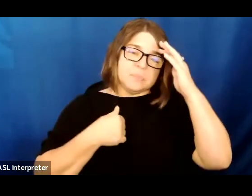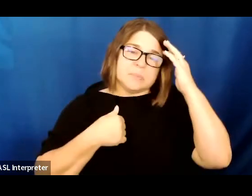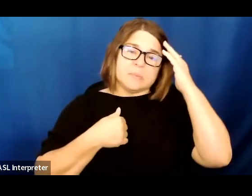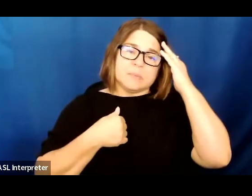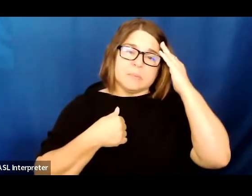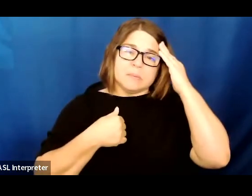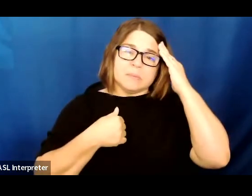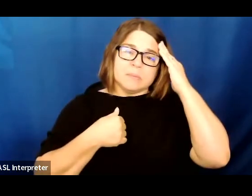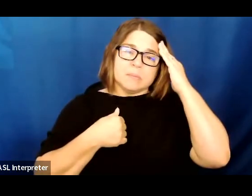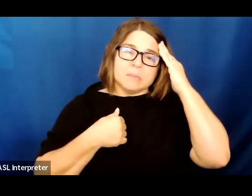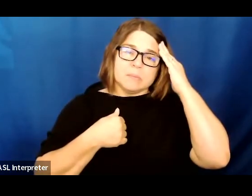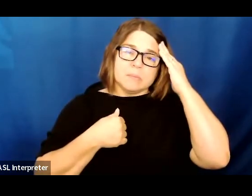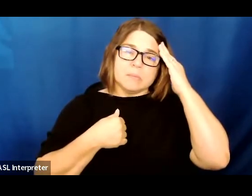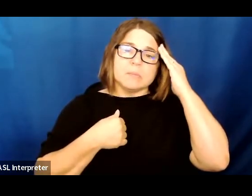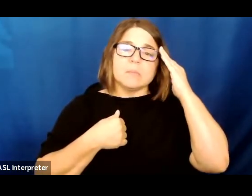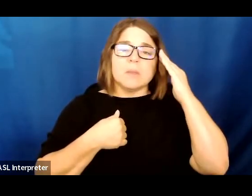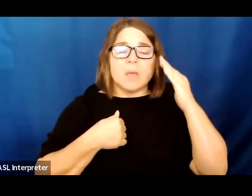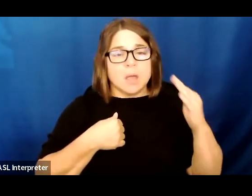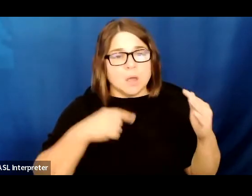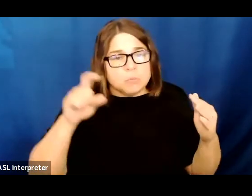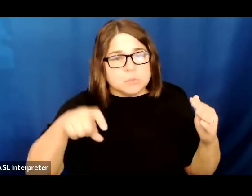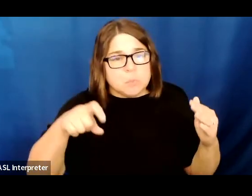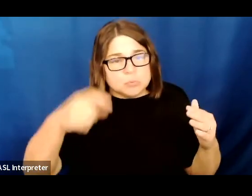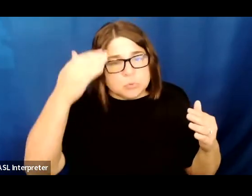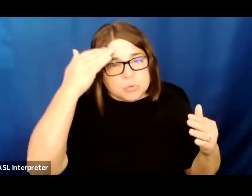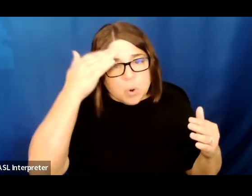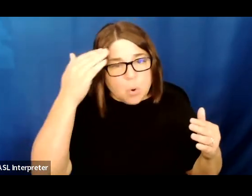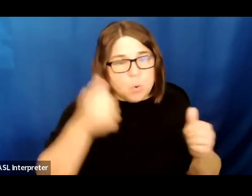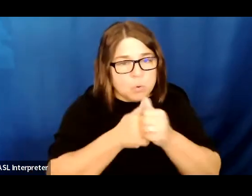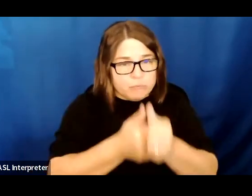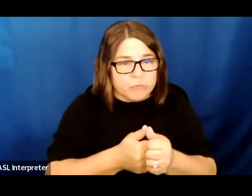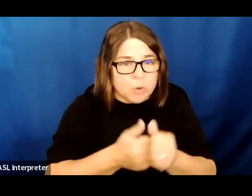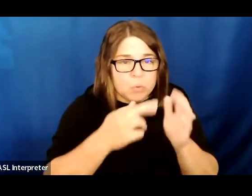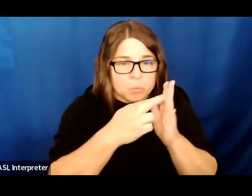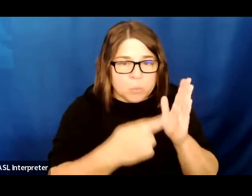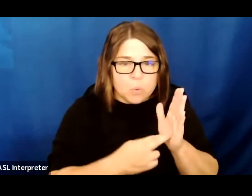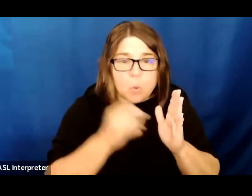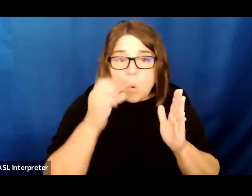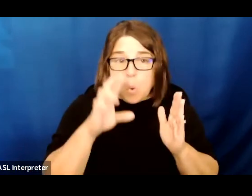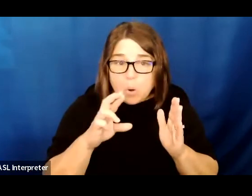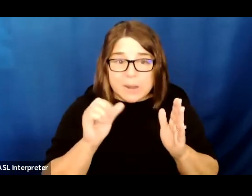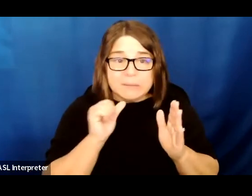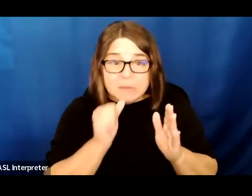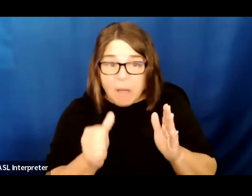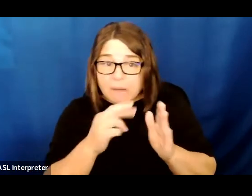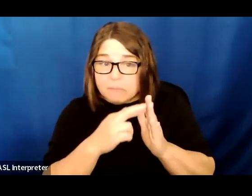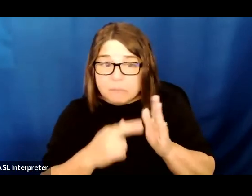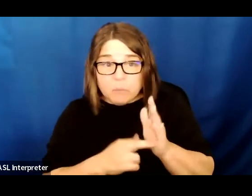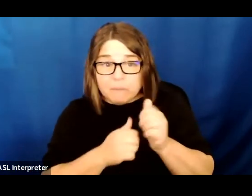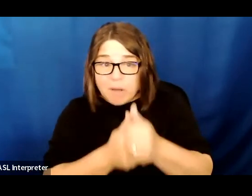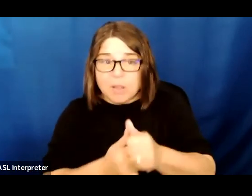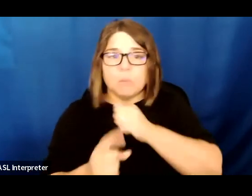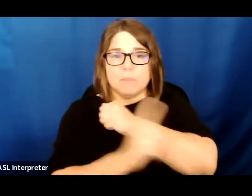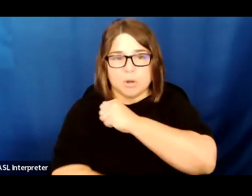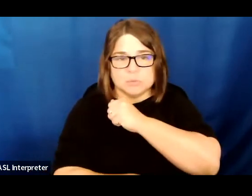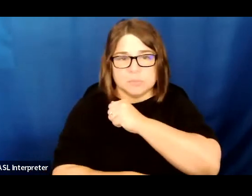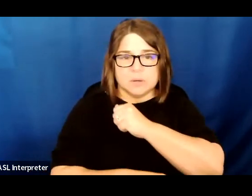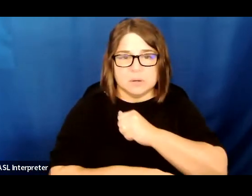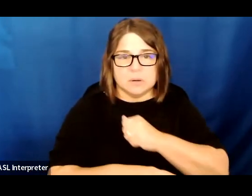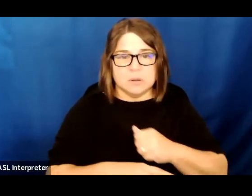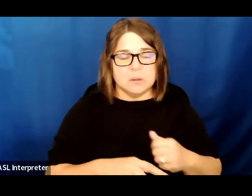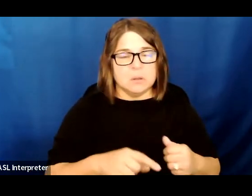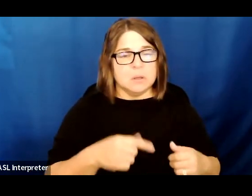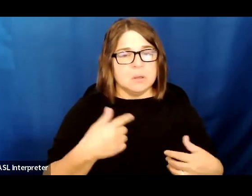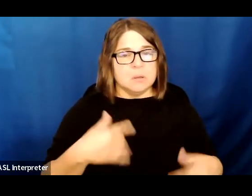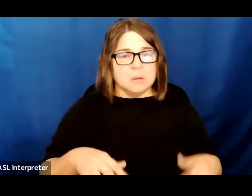automatically know and obey by the rules or risk punishment. I turned it into an inmate,